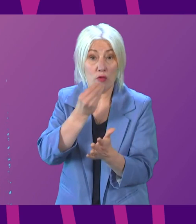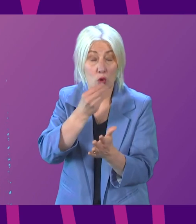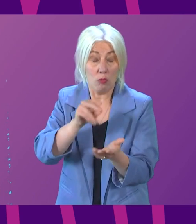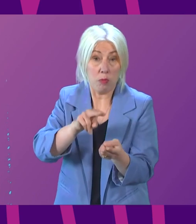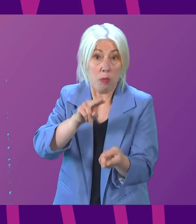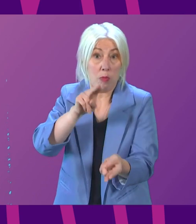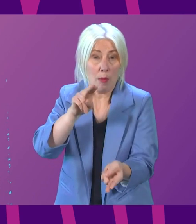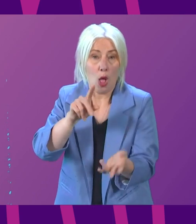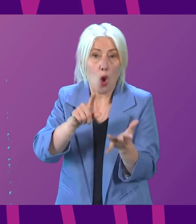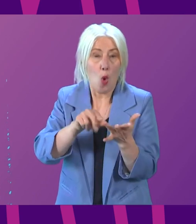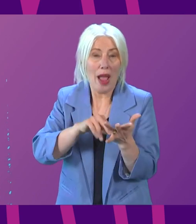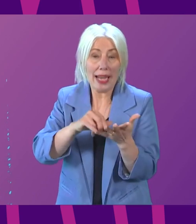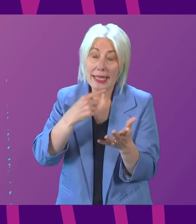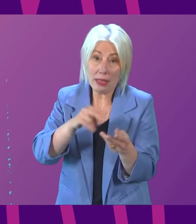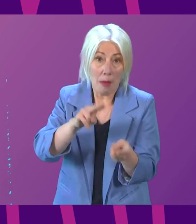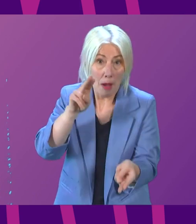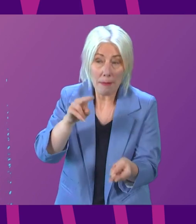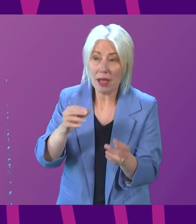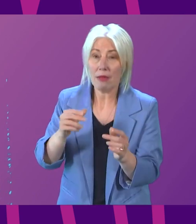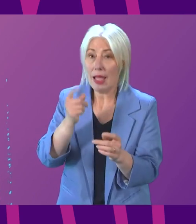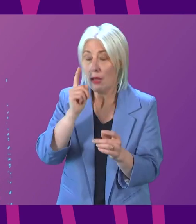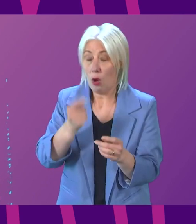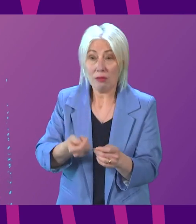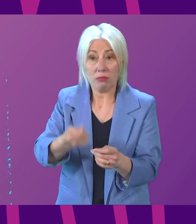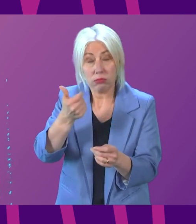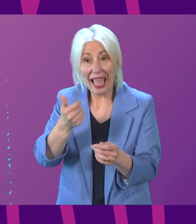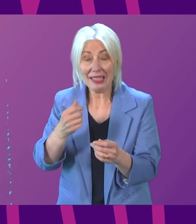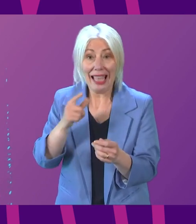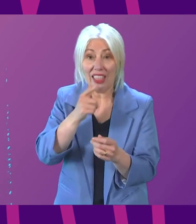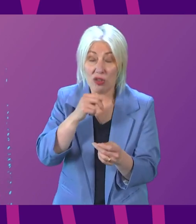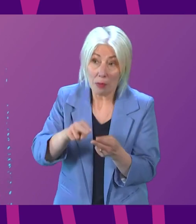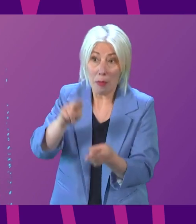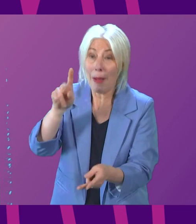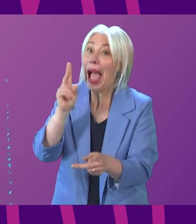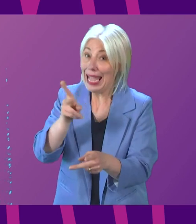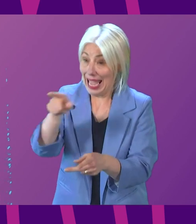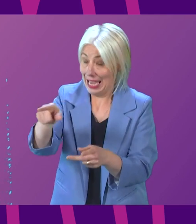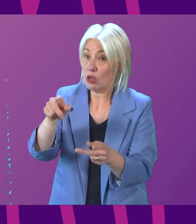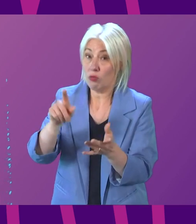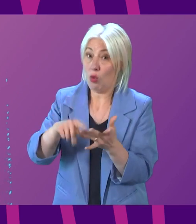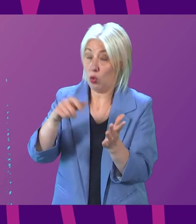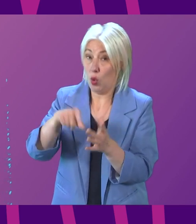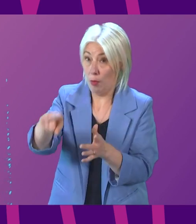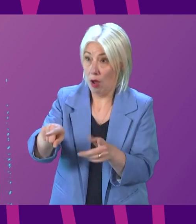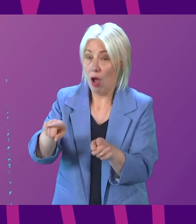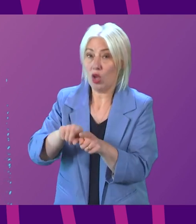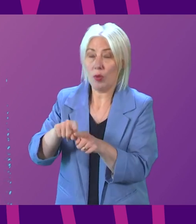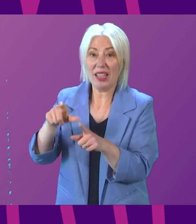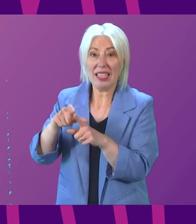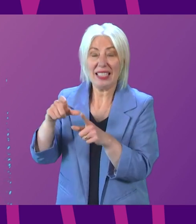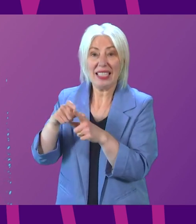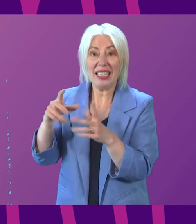reported on this week. Energy costs are going up and expected to rise again in the autumn. At the same time, the UK Government's Department for Working Pensions have